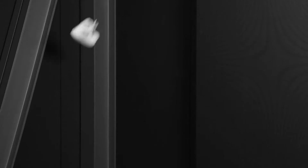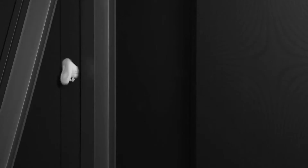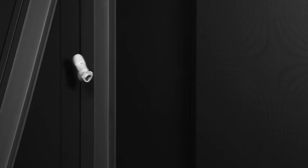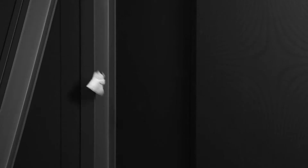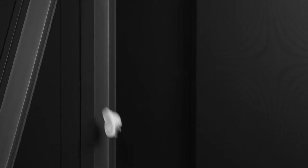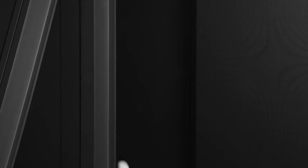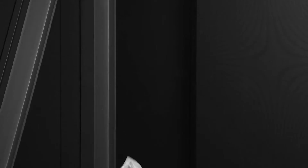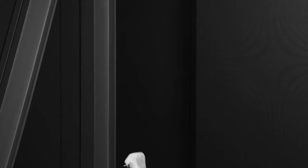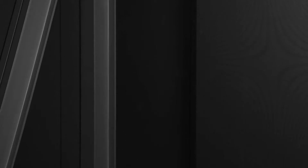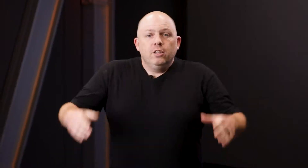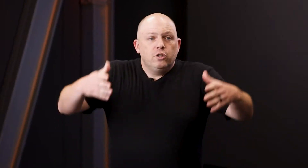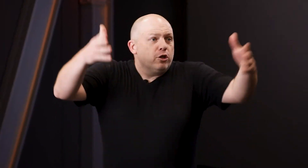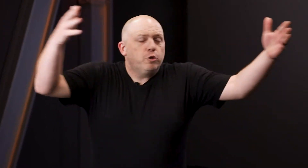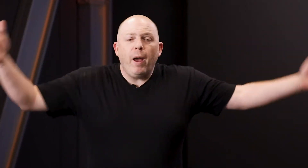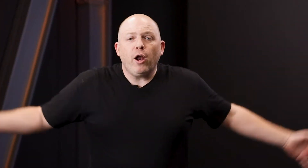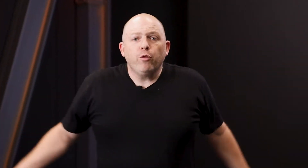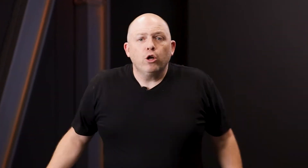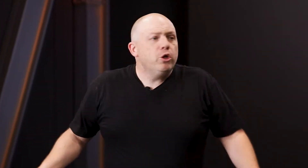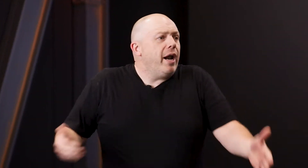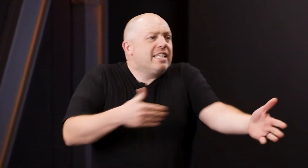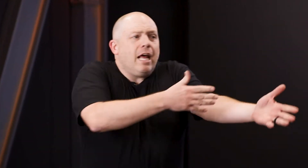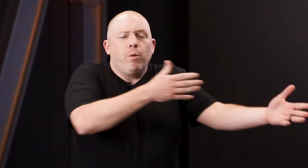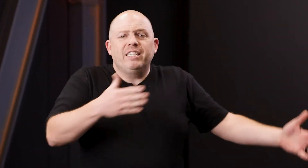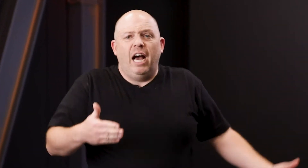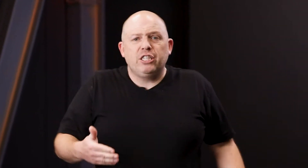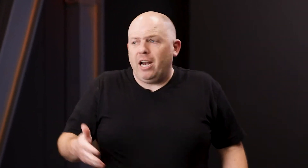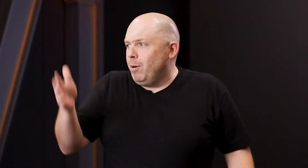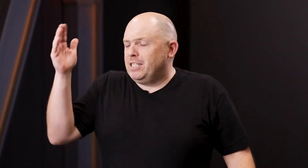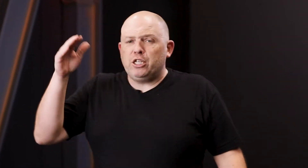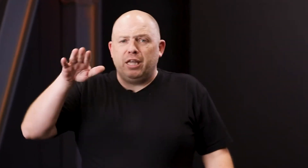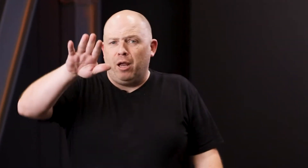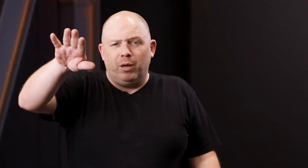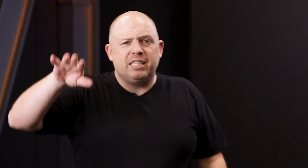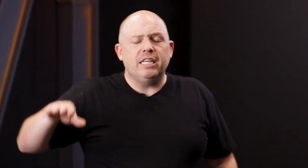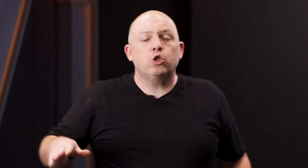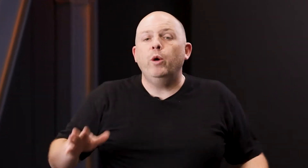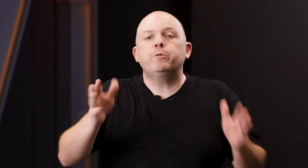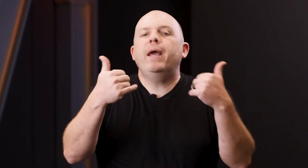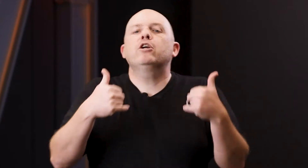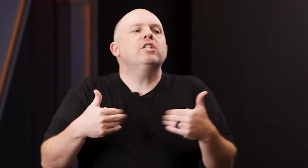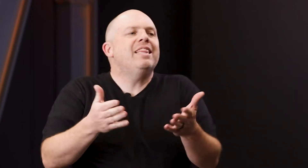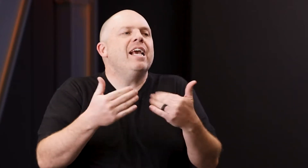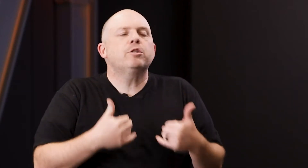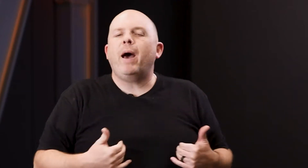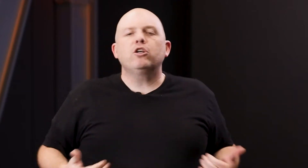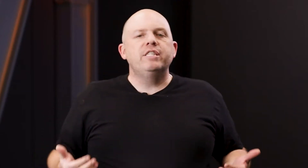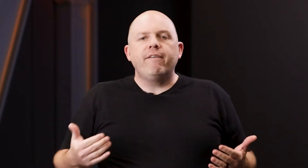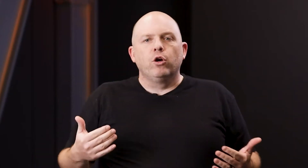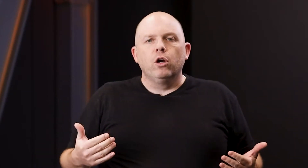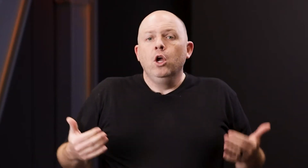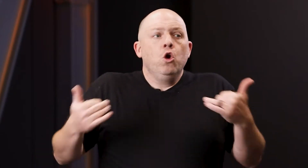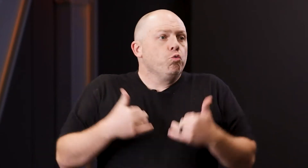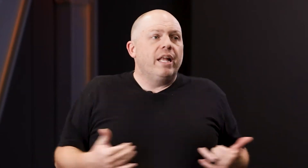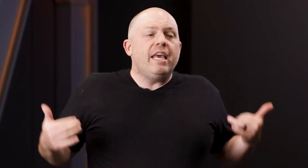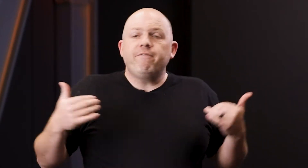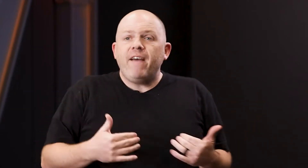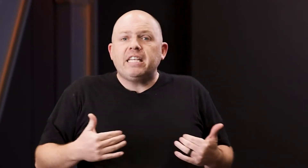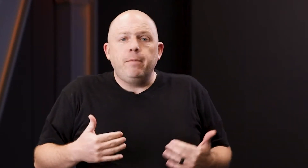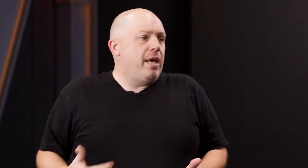Spider! There's a spider. I throw a shoe at it because I don't want to touch it. I don't want to touch a thing. I don't want to see it squish. But here's the thing. A spider's never really affected me